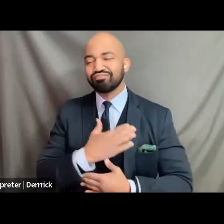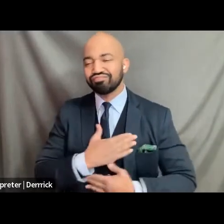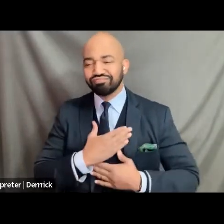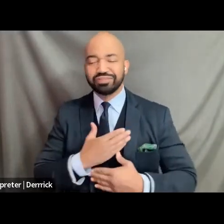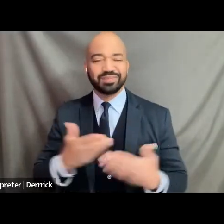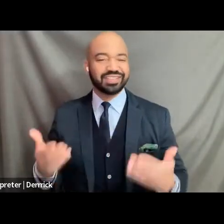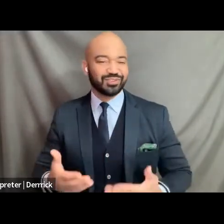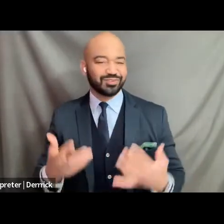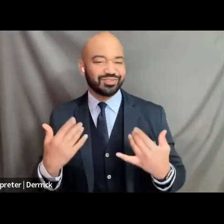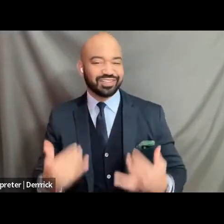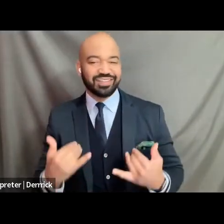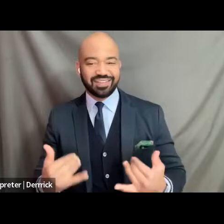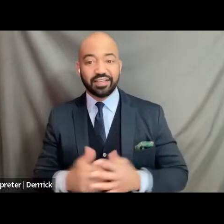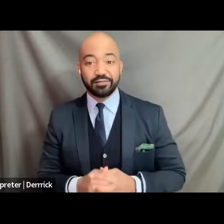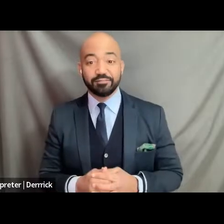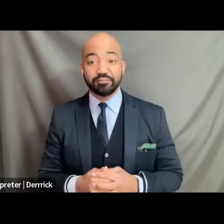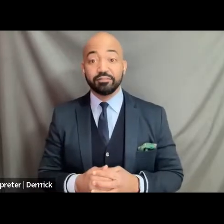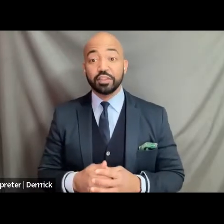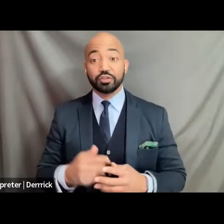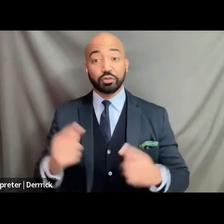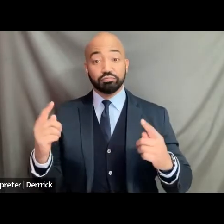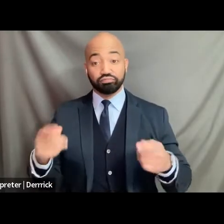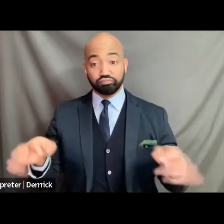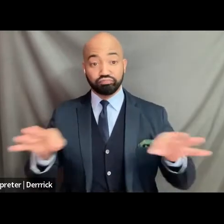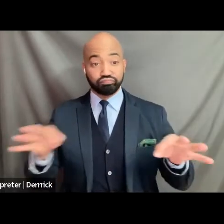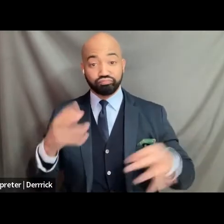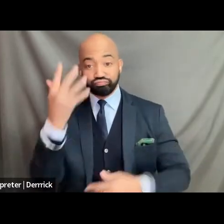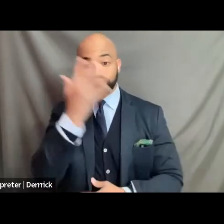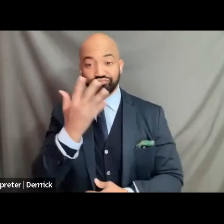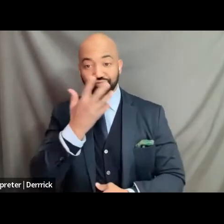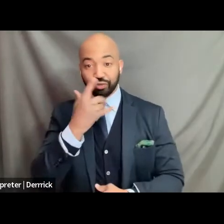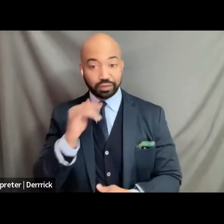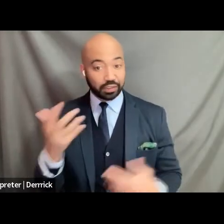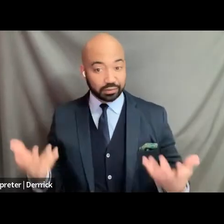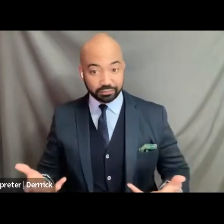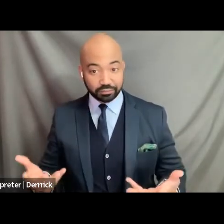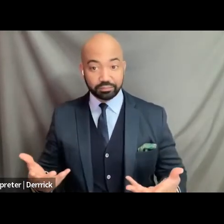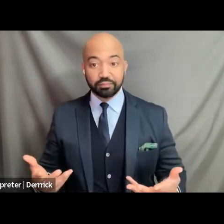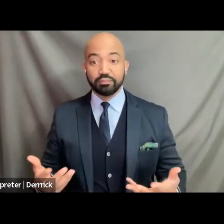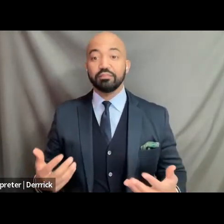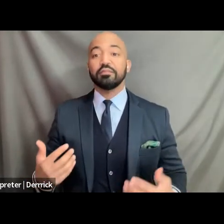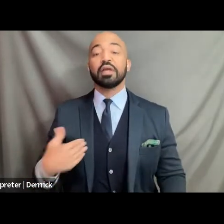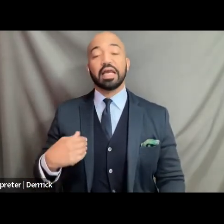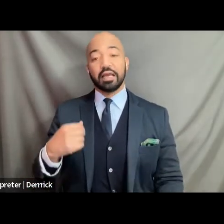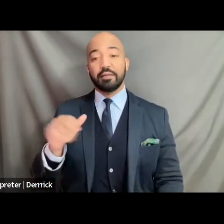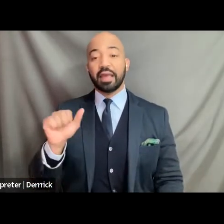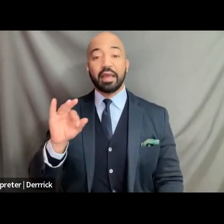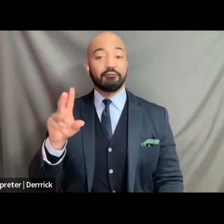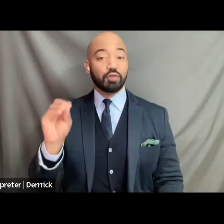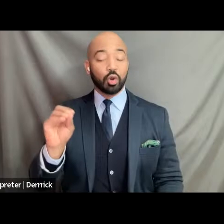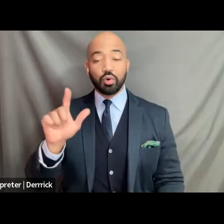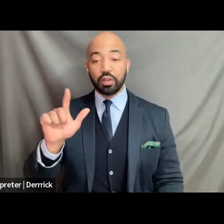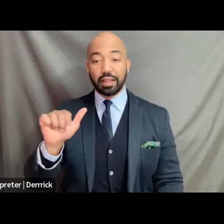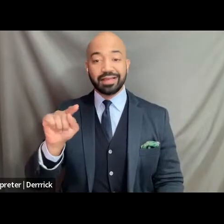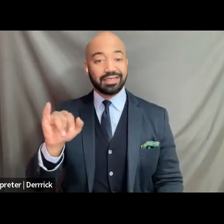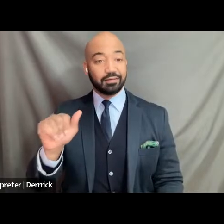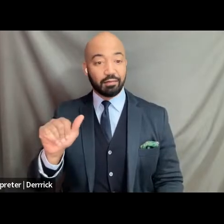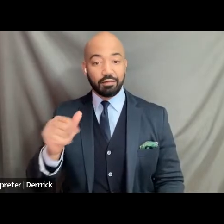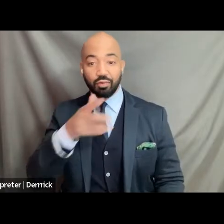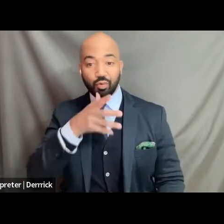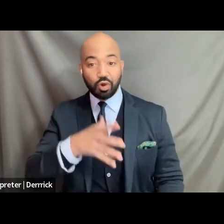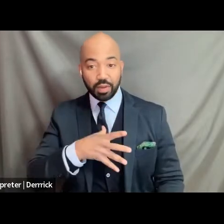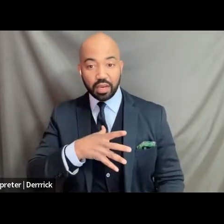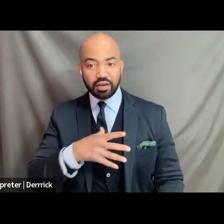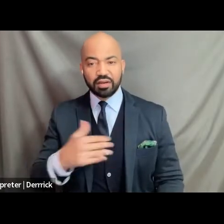um just a quick image description of myself uh i am an afro latina woman um with